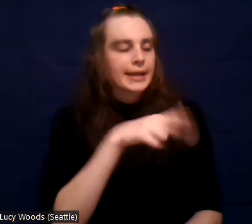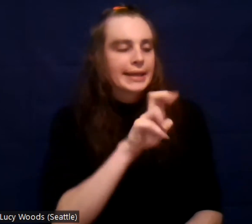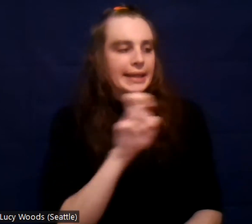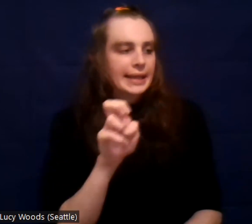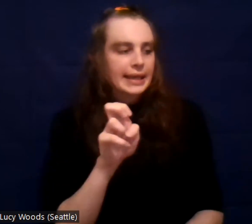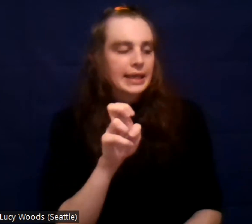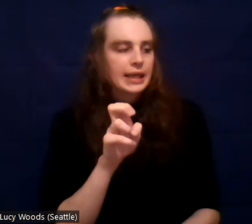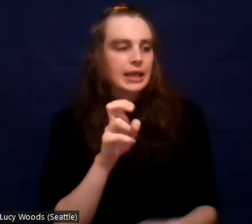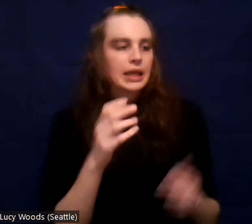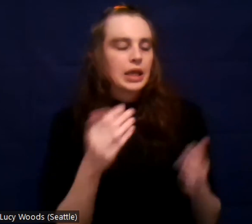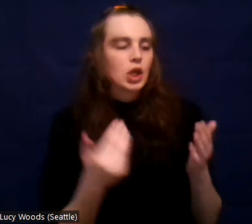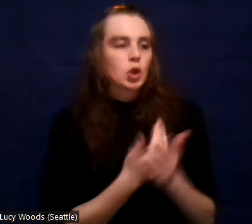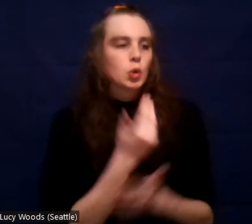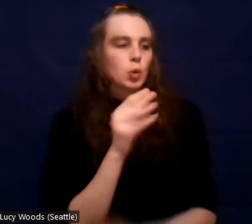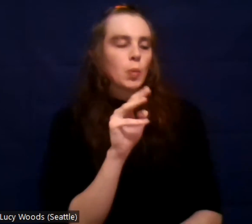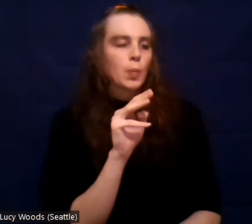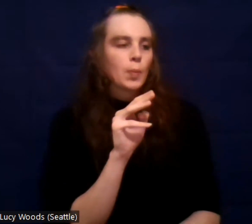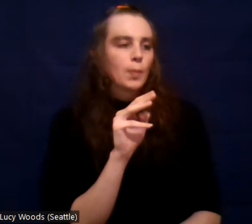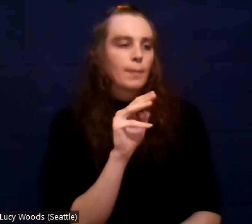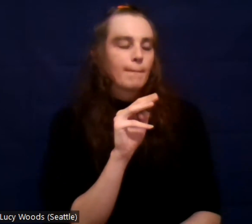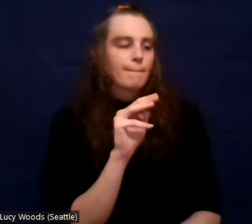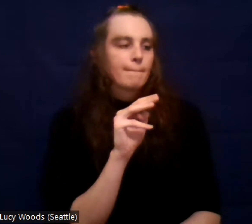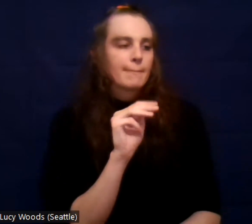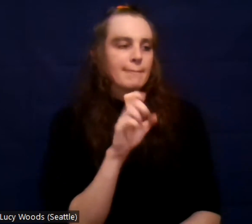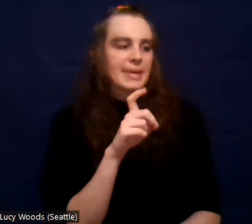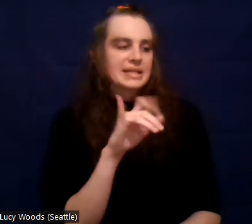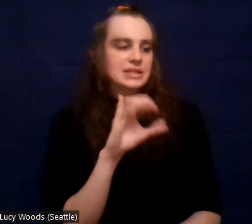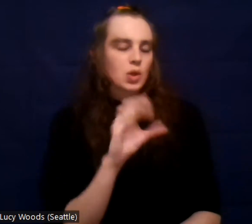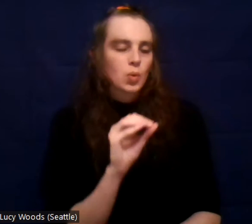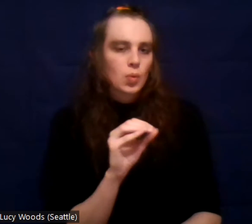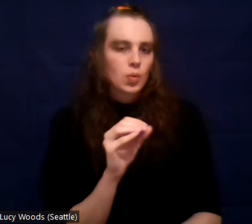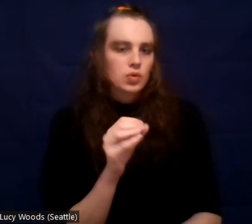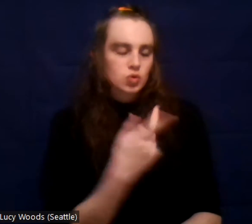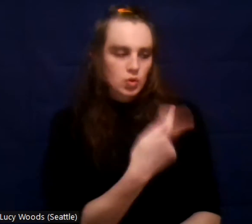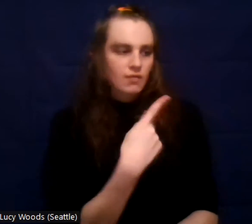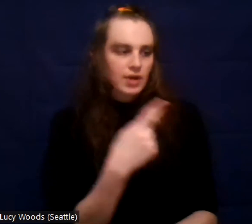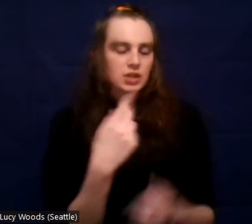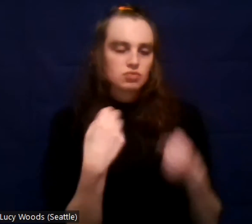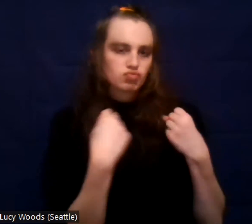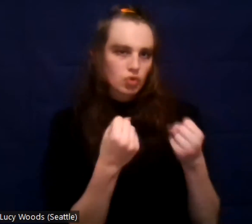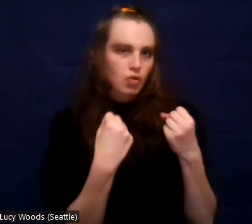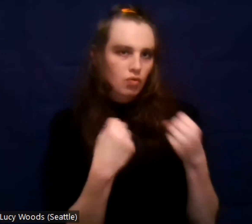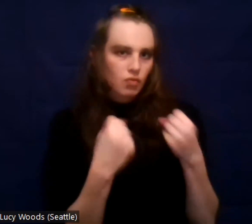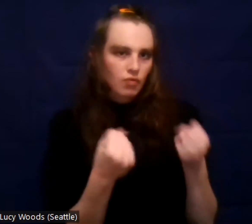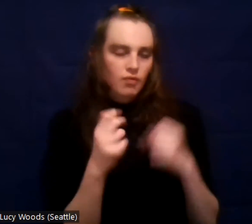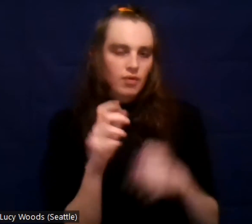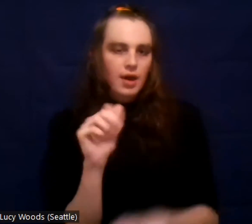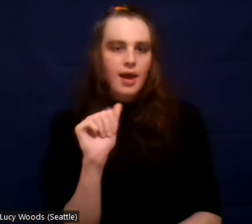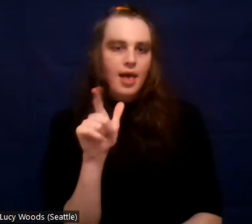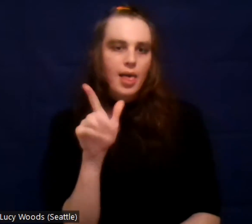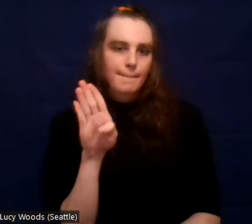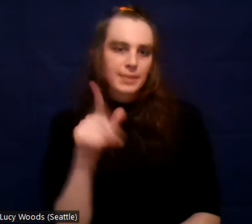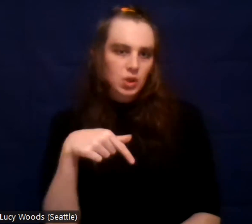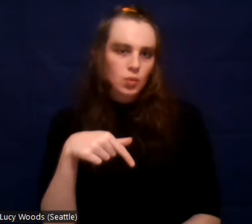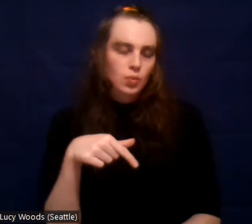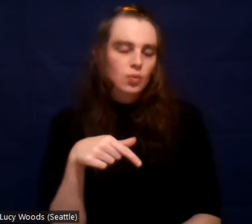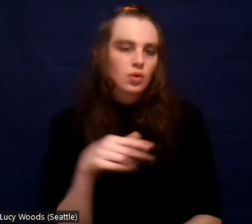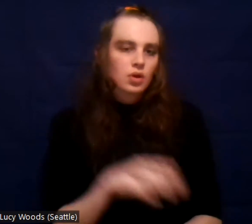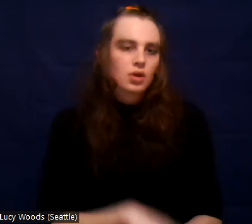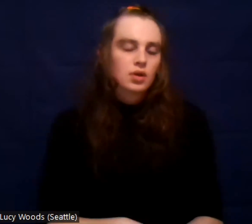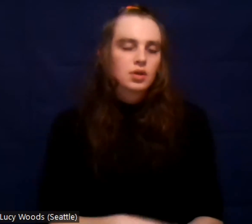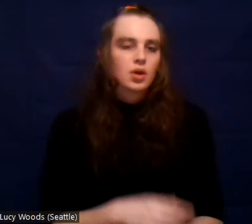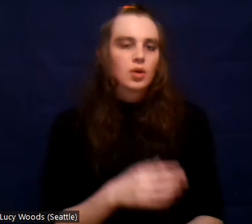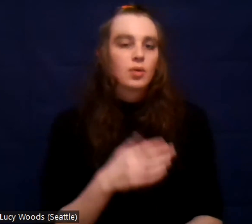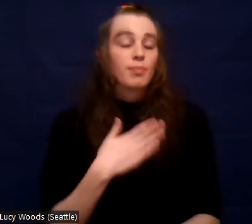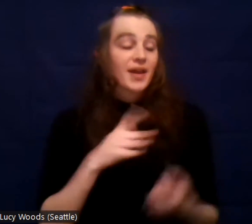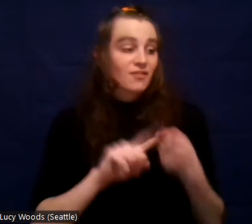drove all the way to Albuquerque. Um, at the time I was thinking since he was 18 and I was only 15, that